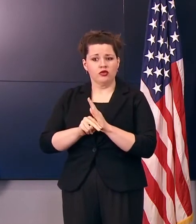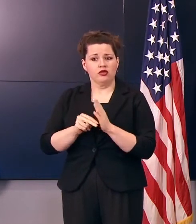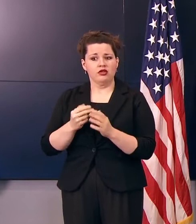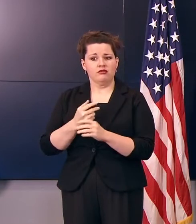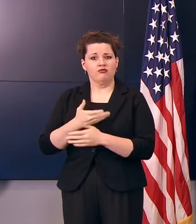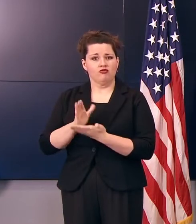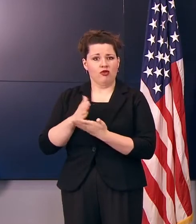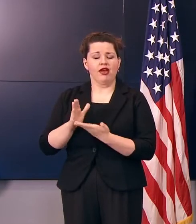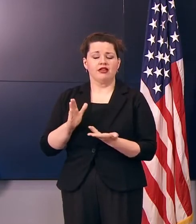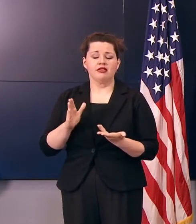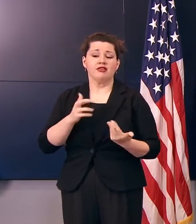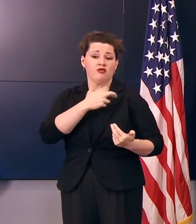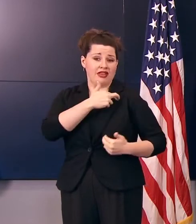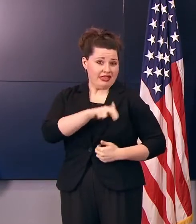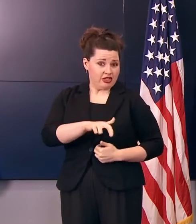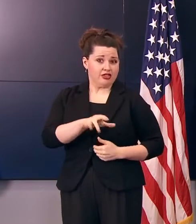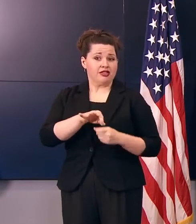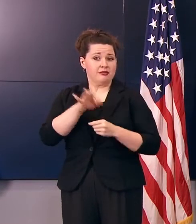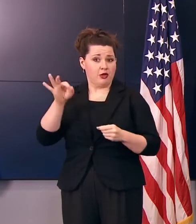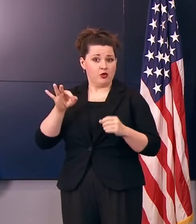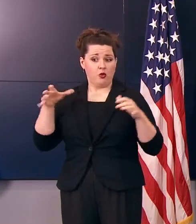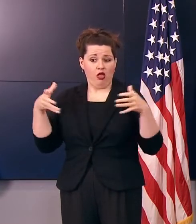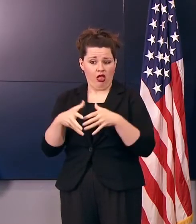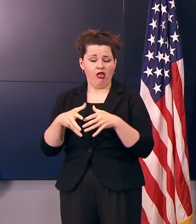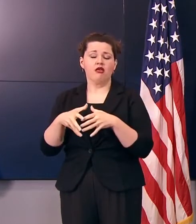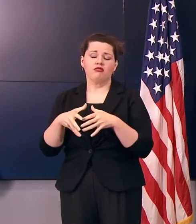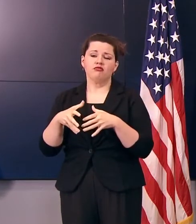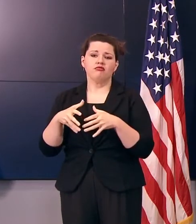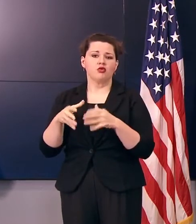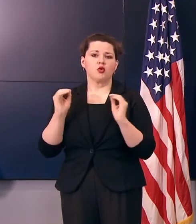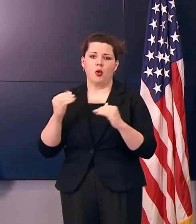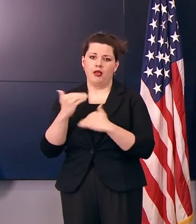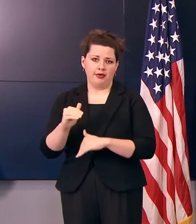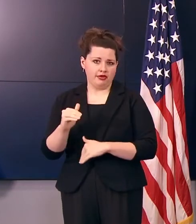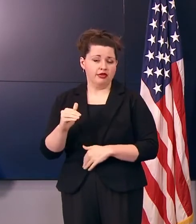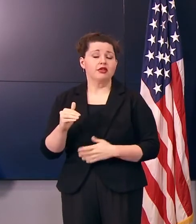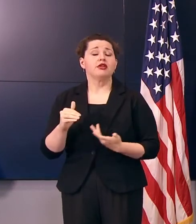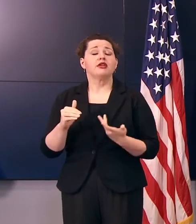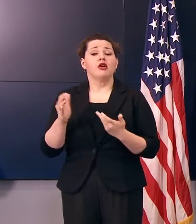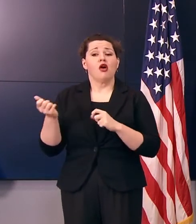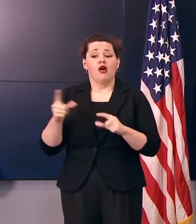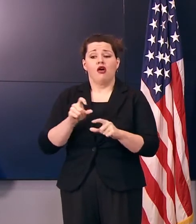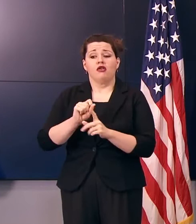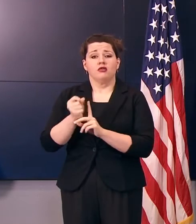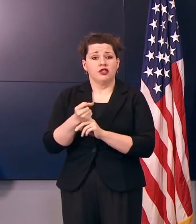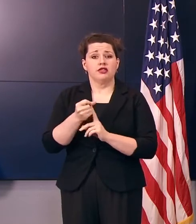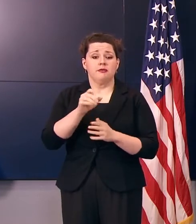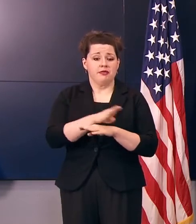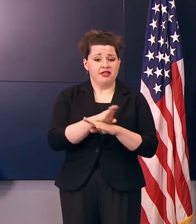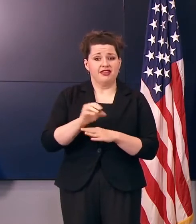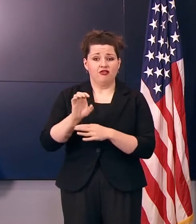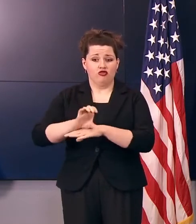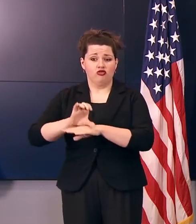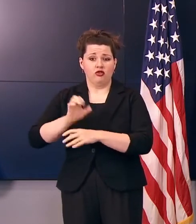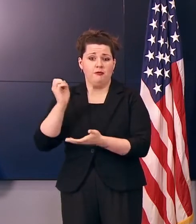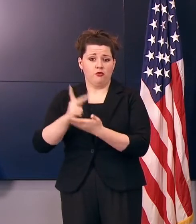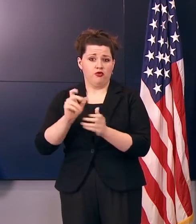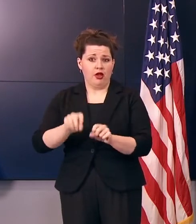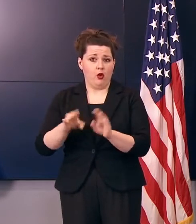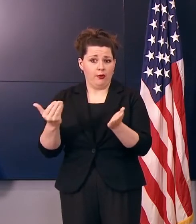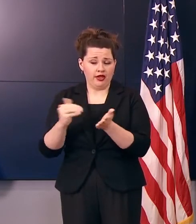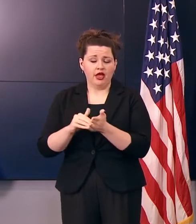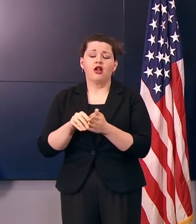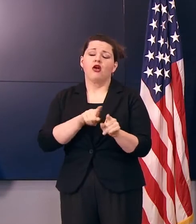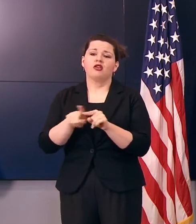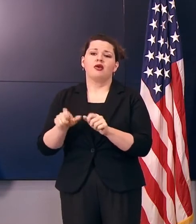the limits on spiritual and religious gatherings. In all cases, businesses and churches approved for reopening must also